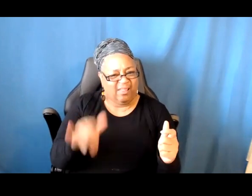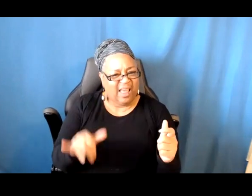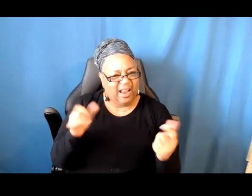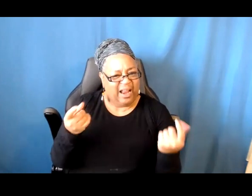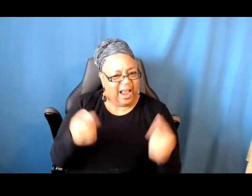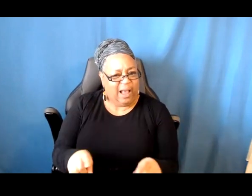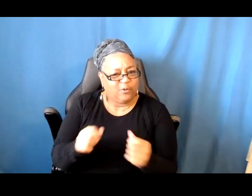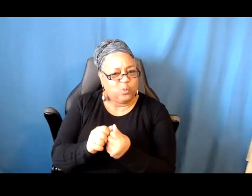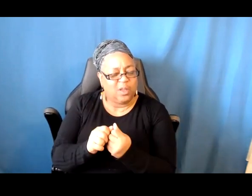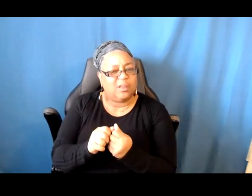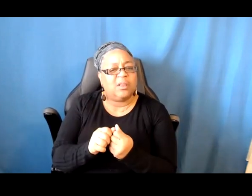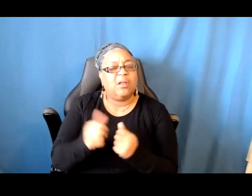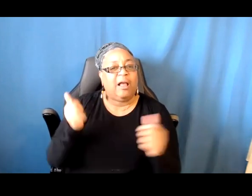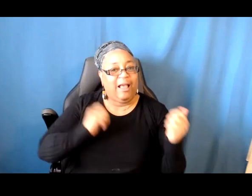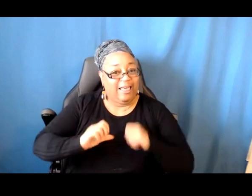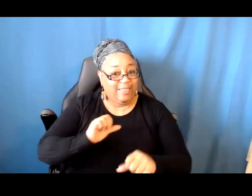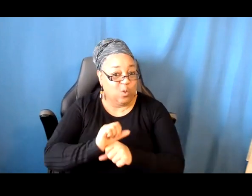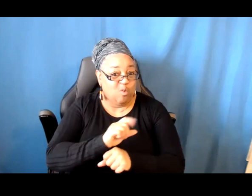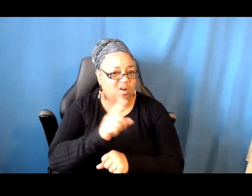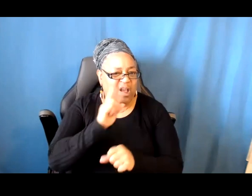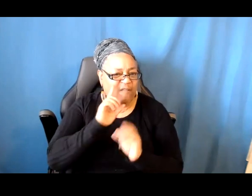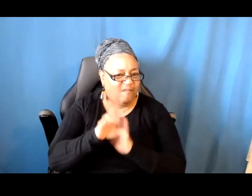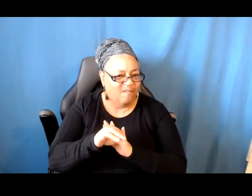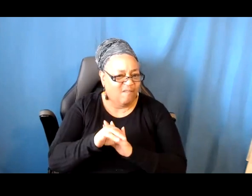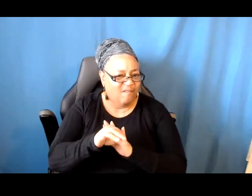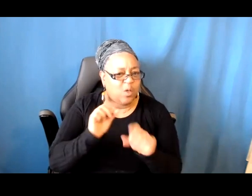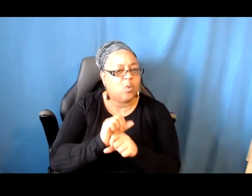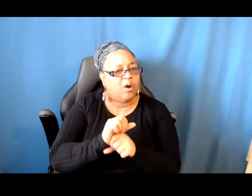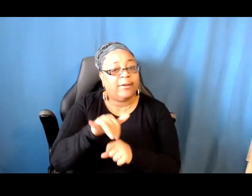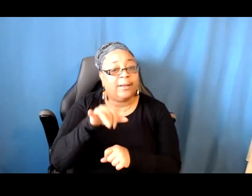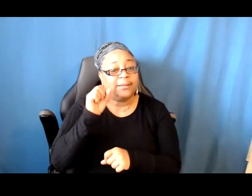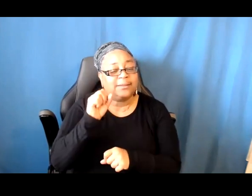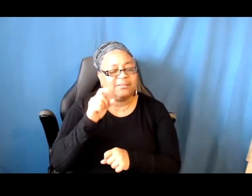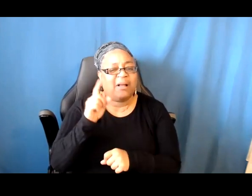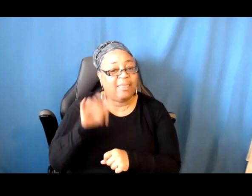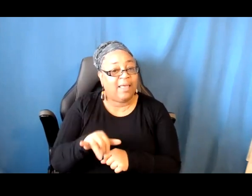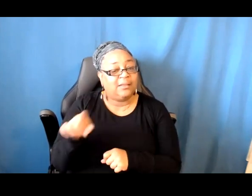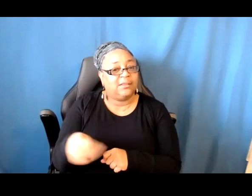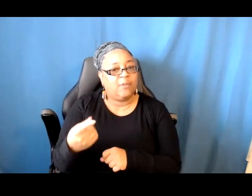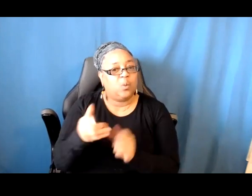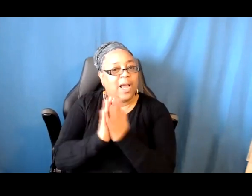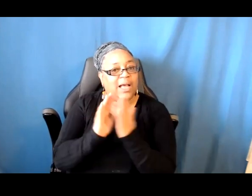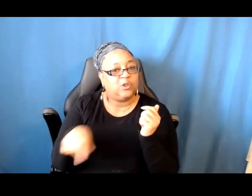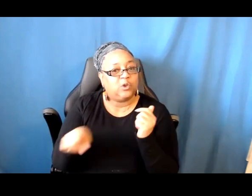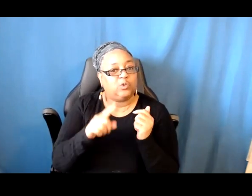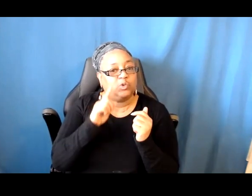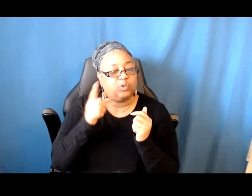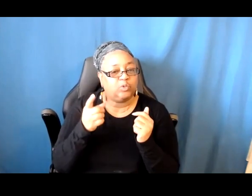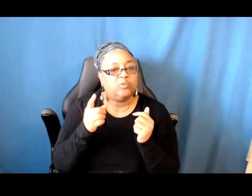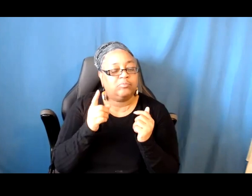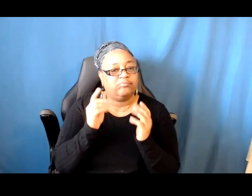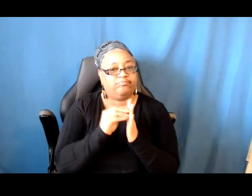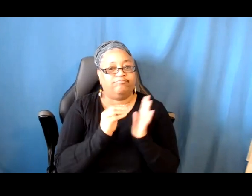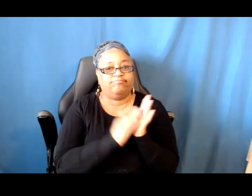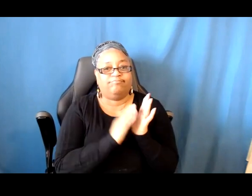theater works or film works. So, yes, it's just something that we ask you to outline in the budget in